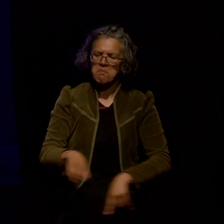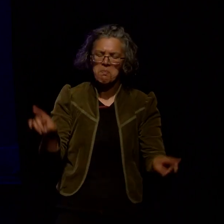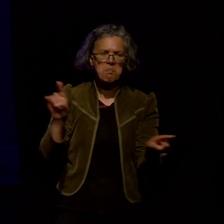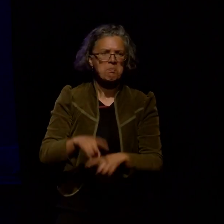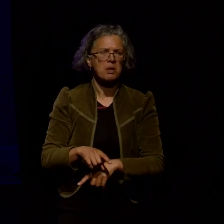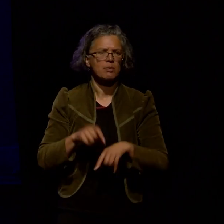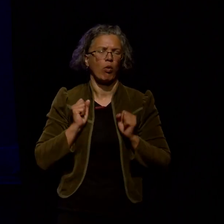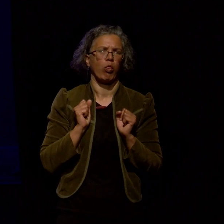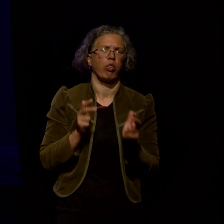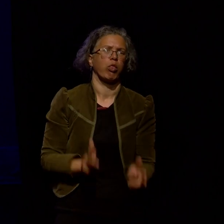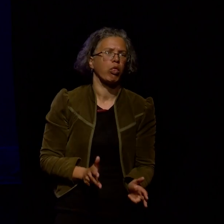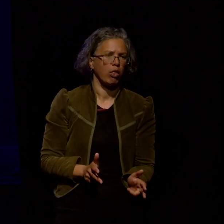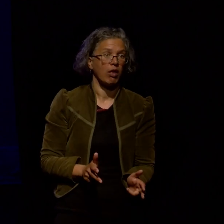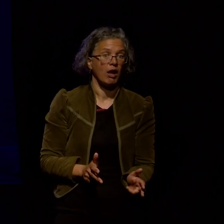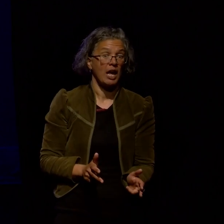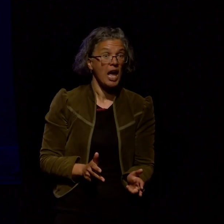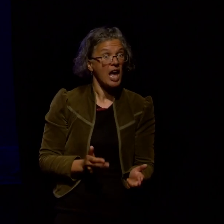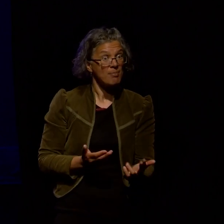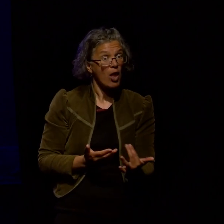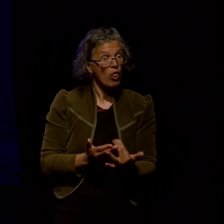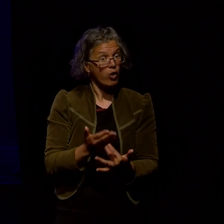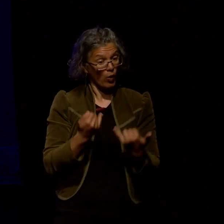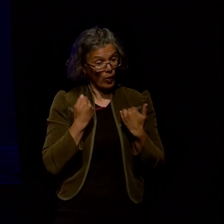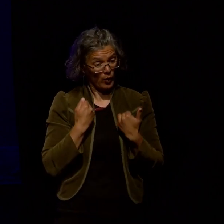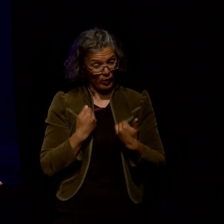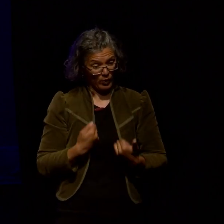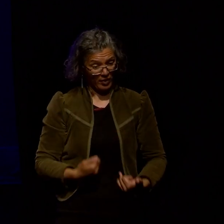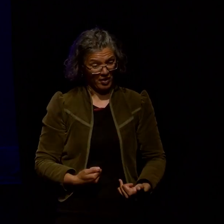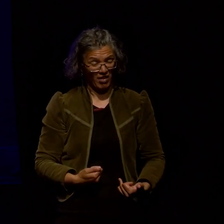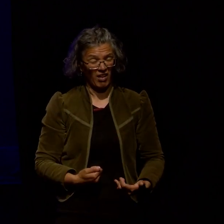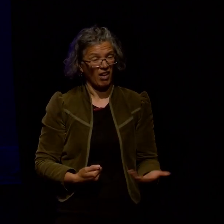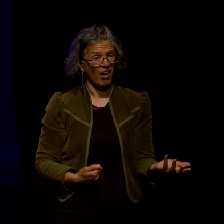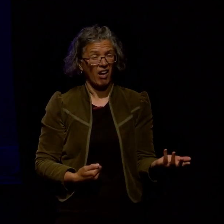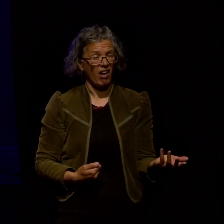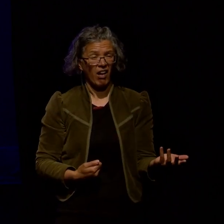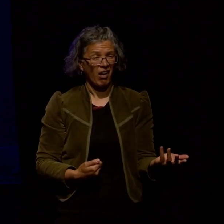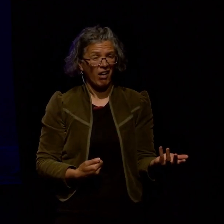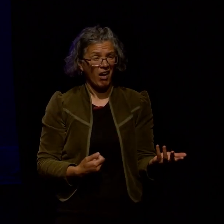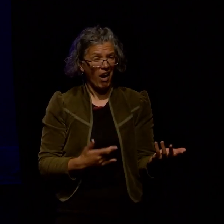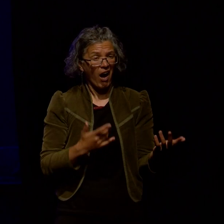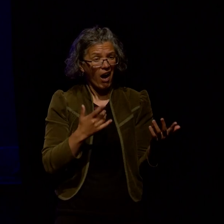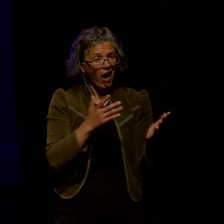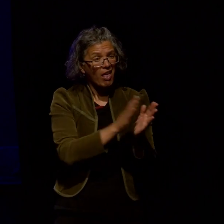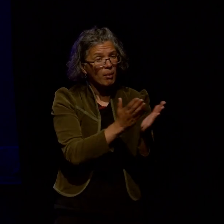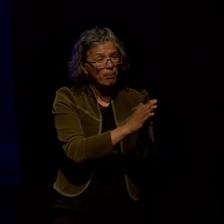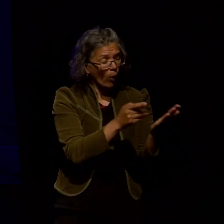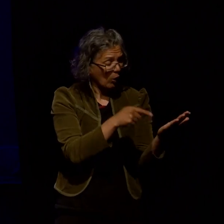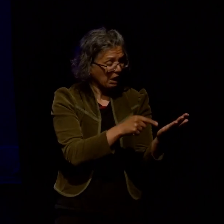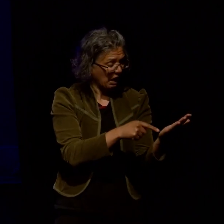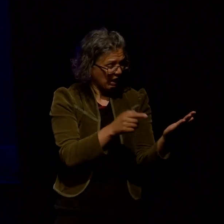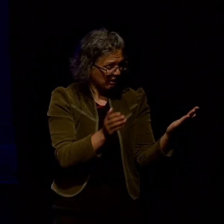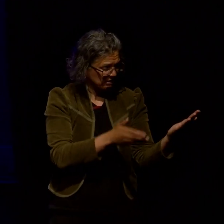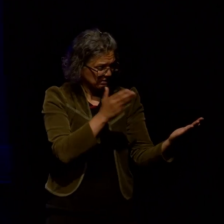but somewhere in that sickness I got the confidence just to throw away all that garbage that wasn't working and to start again